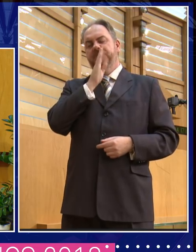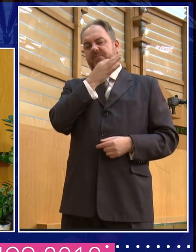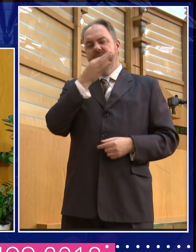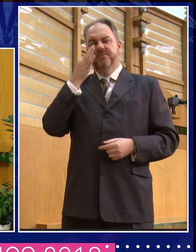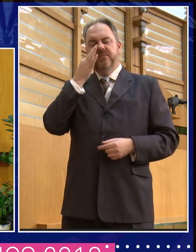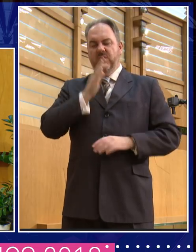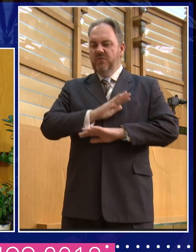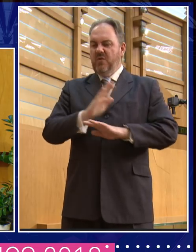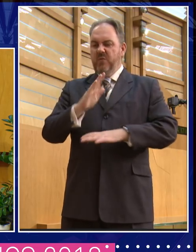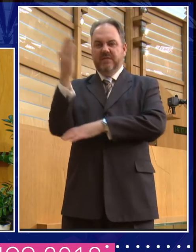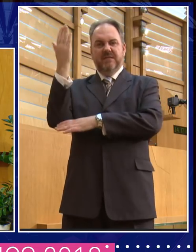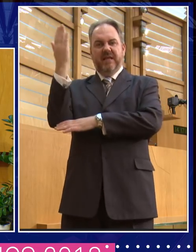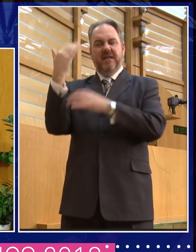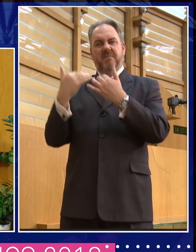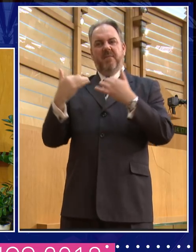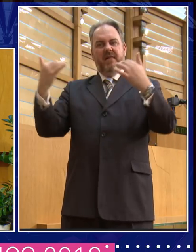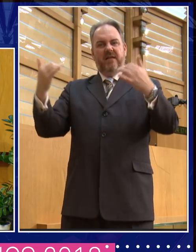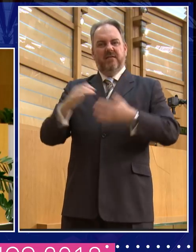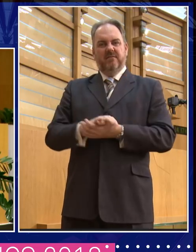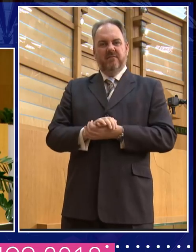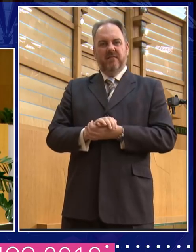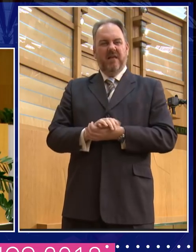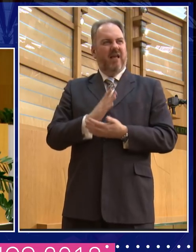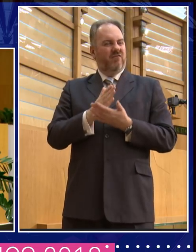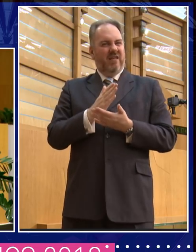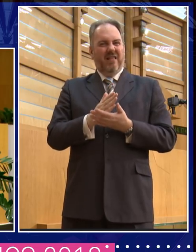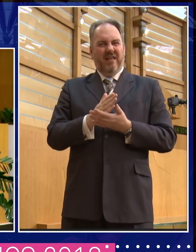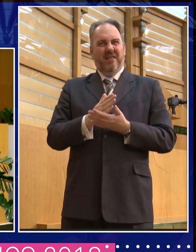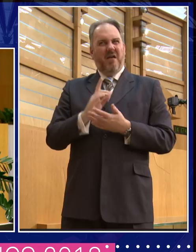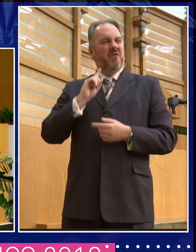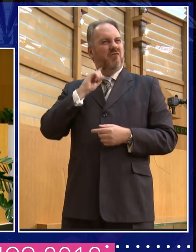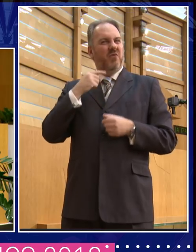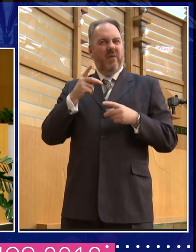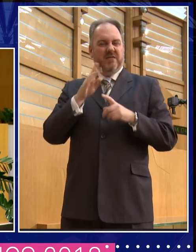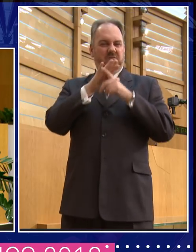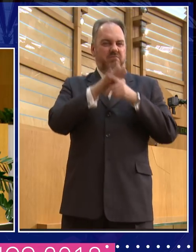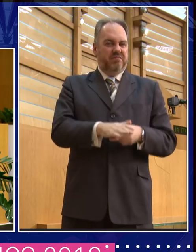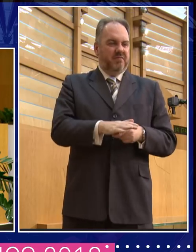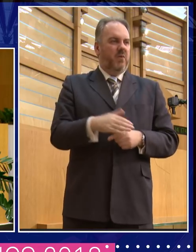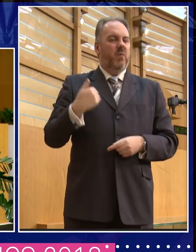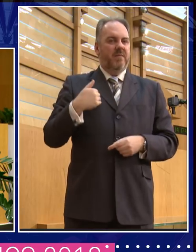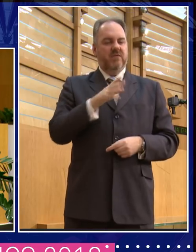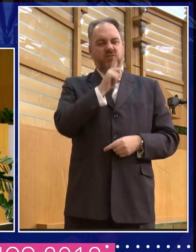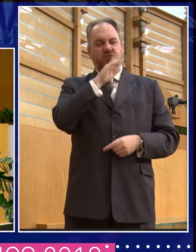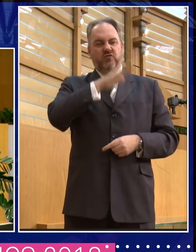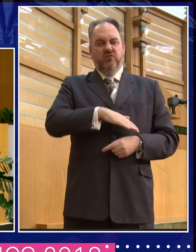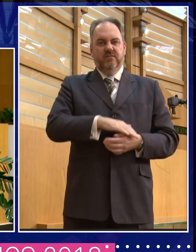quite well in historic times, vicious ways of science. Yeah. I mean, you have your, you know, heads chopped off, basically.